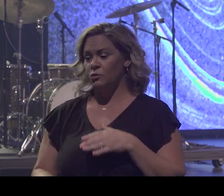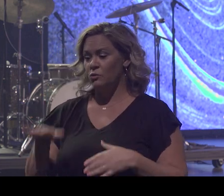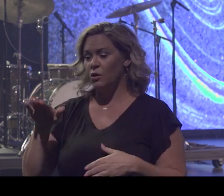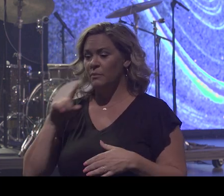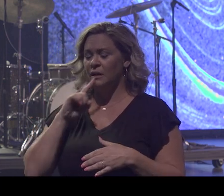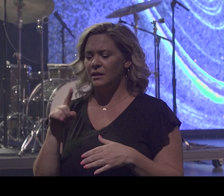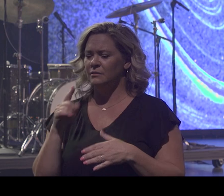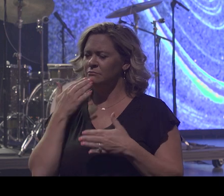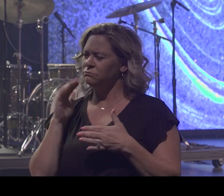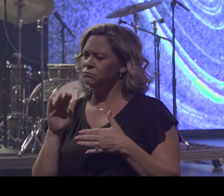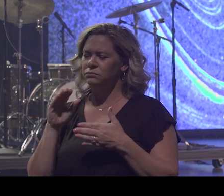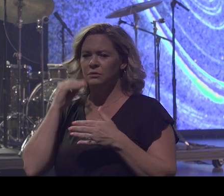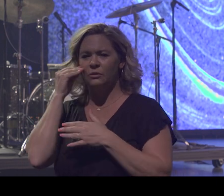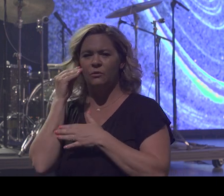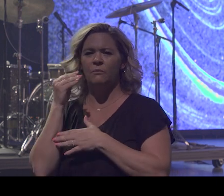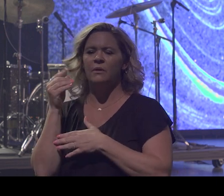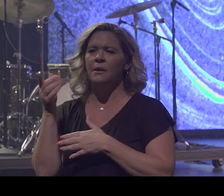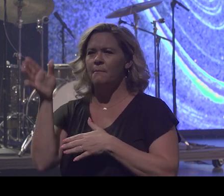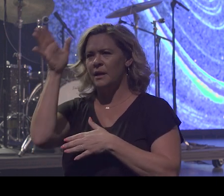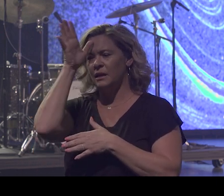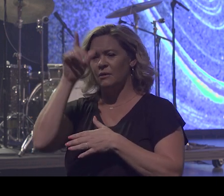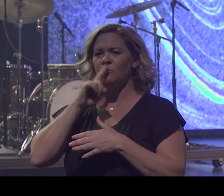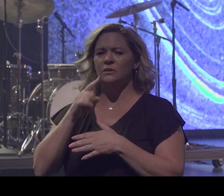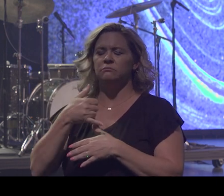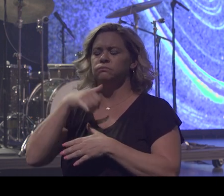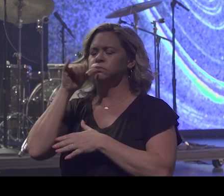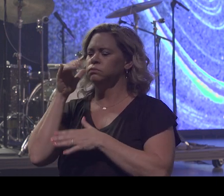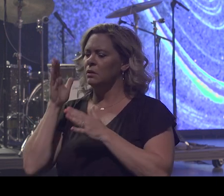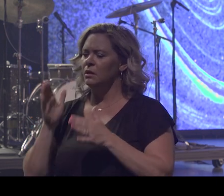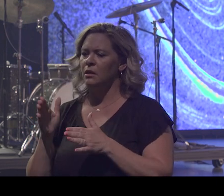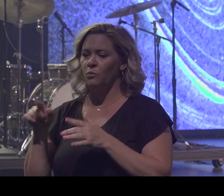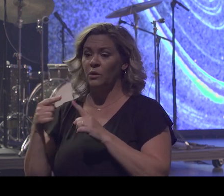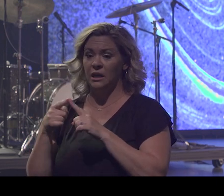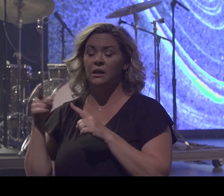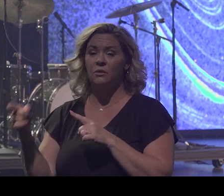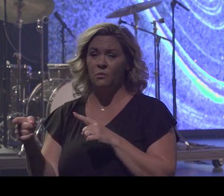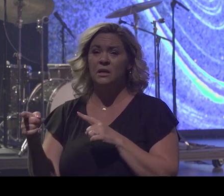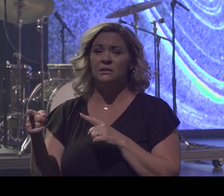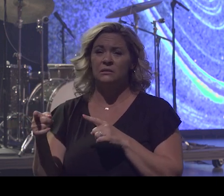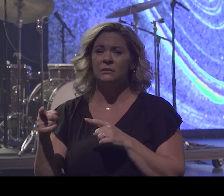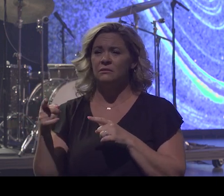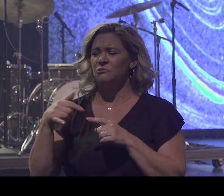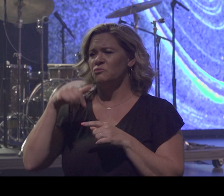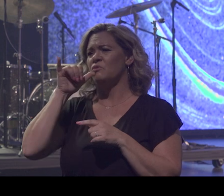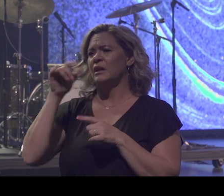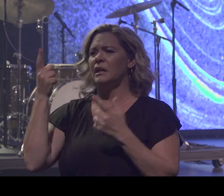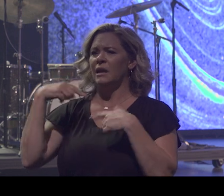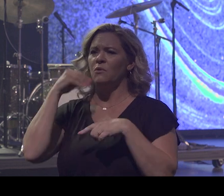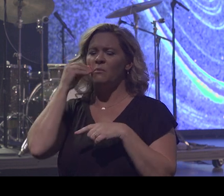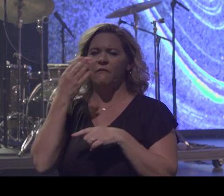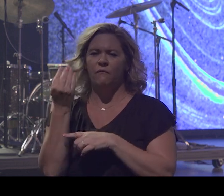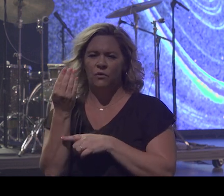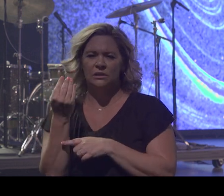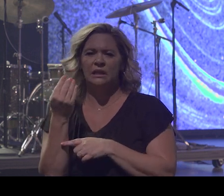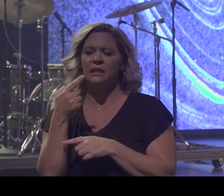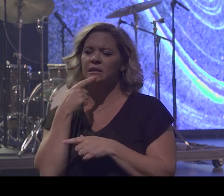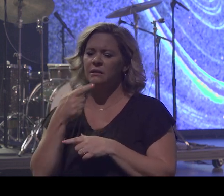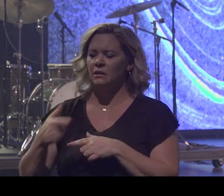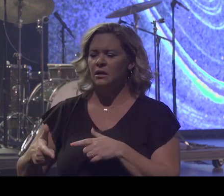was raising alcohol. He came home for the last time. I was about 14, drunk again, and pulled out a shotgun and said he was going to kill the whole family. My dad